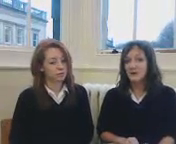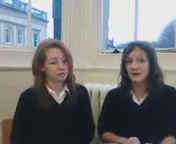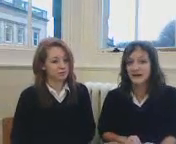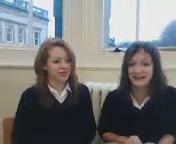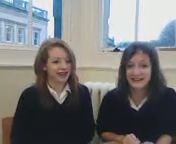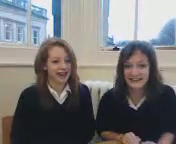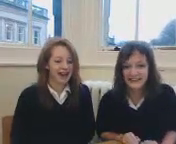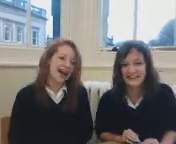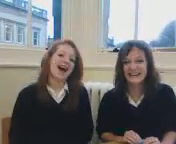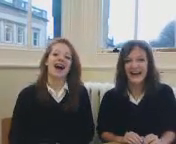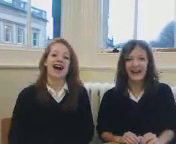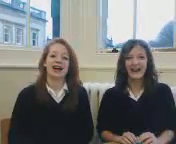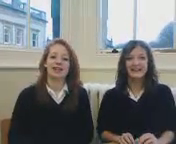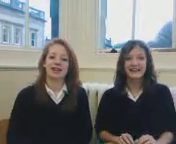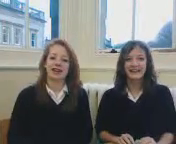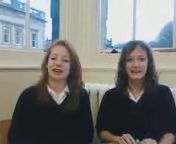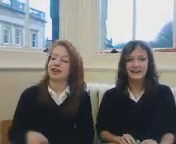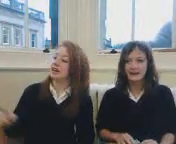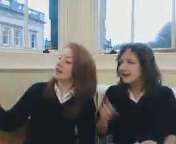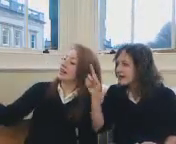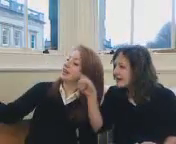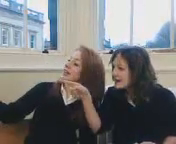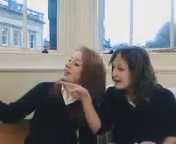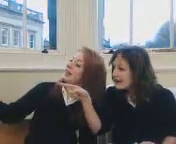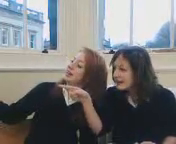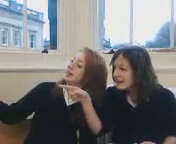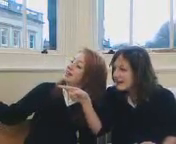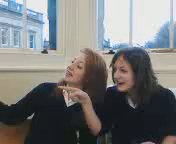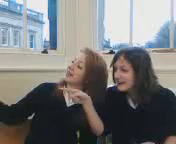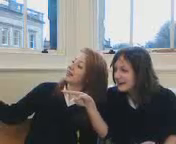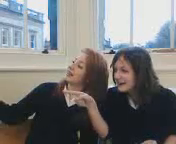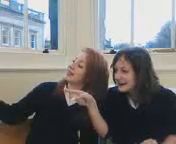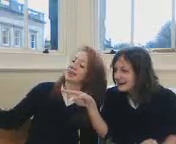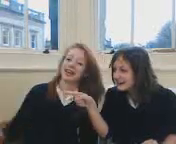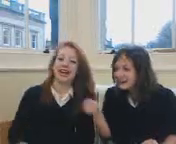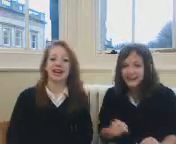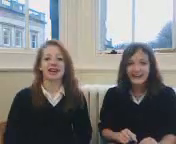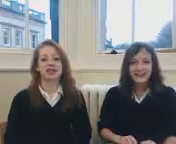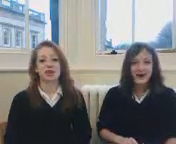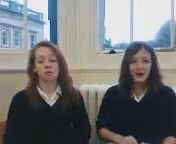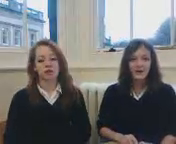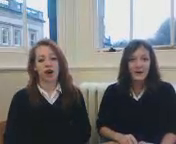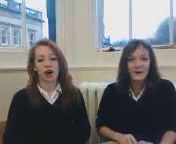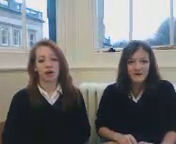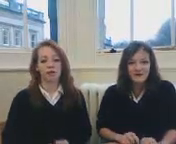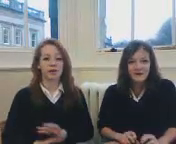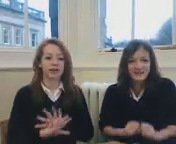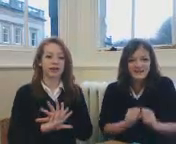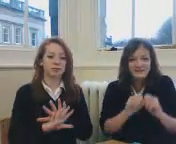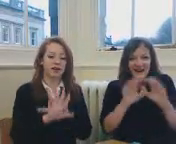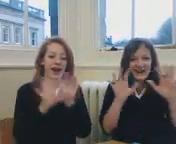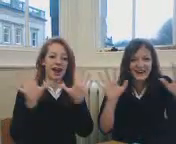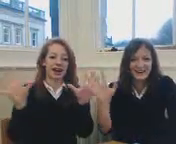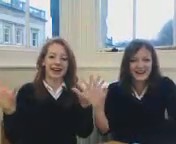and since the evening, the dawn was breaking,